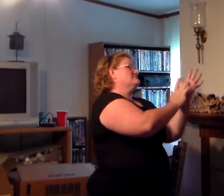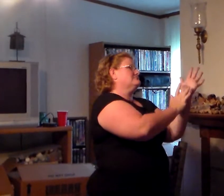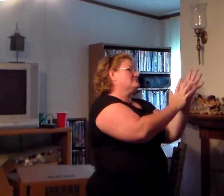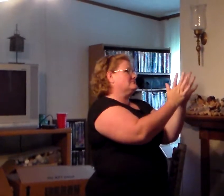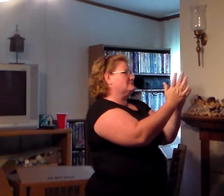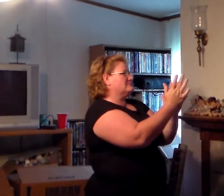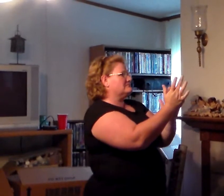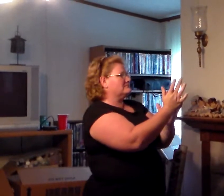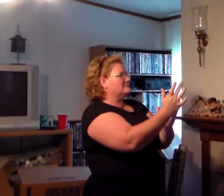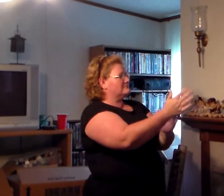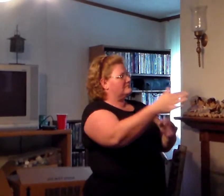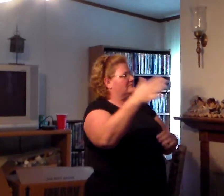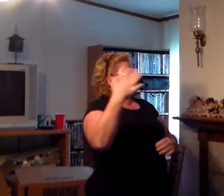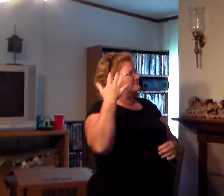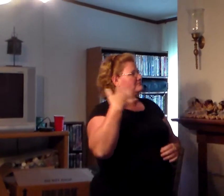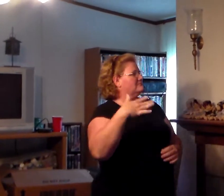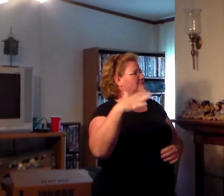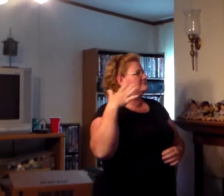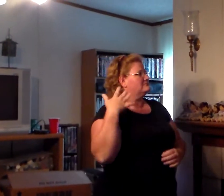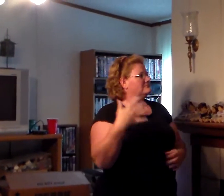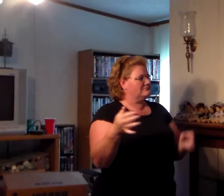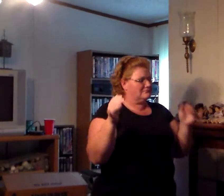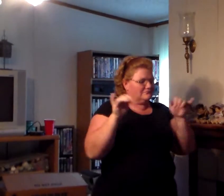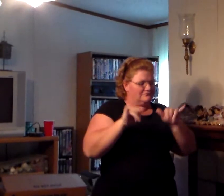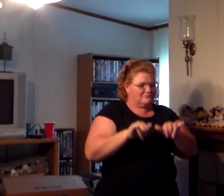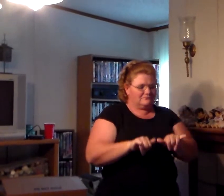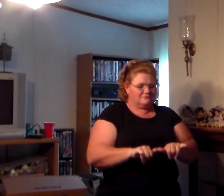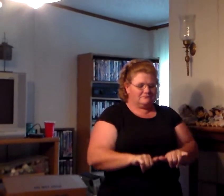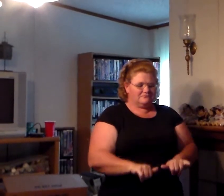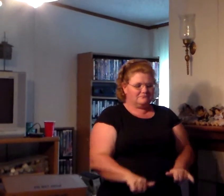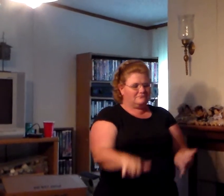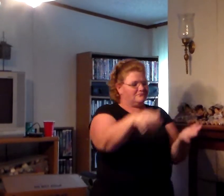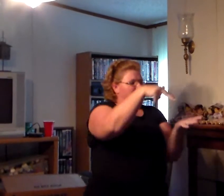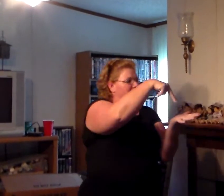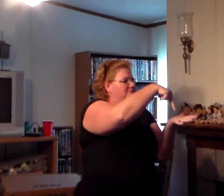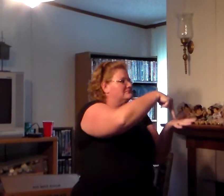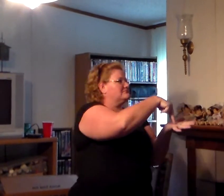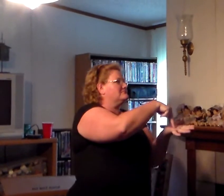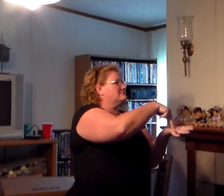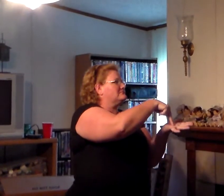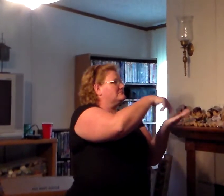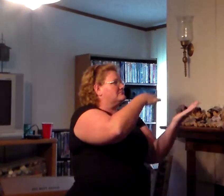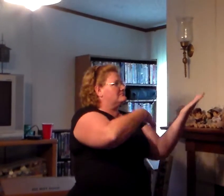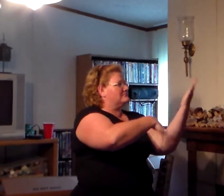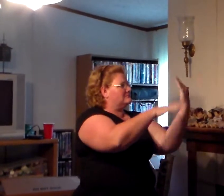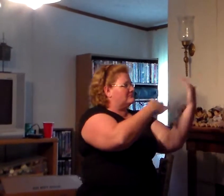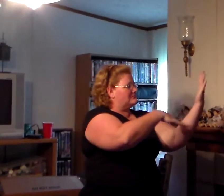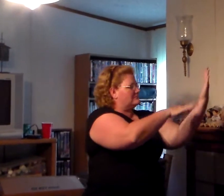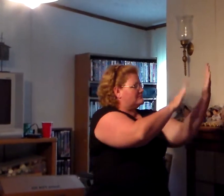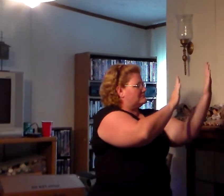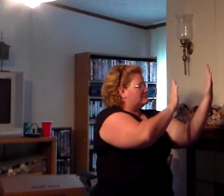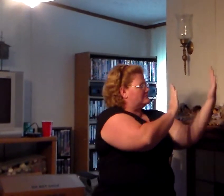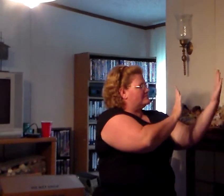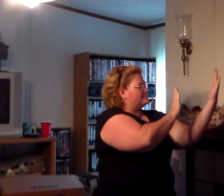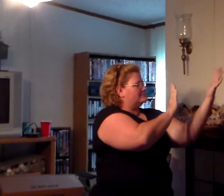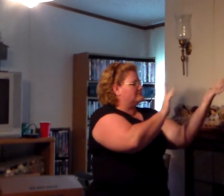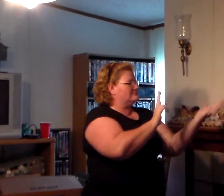Jesus? Or in awe of you be still Will I stand in your presence? Or to my